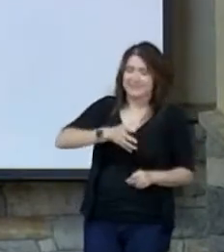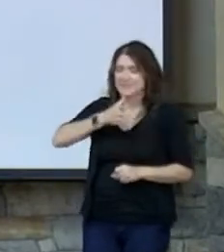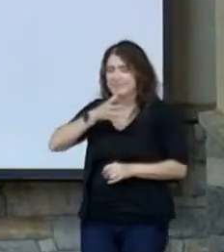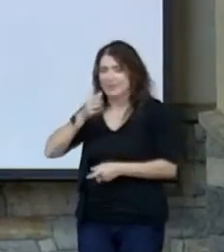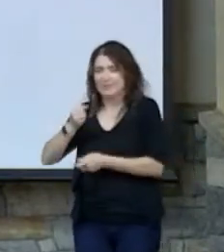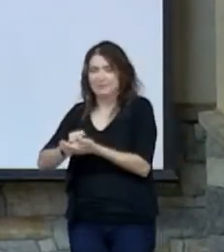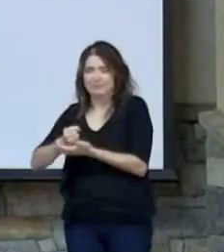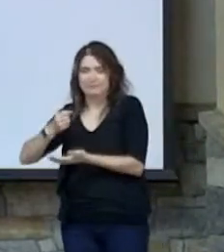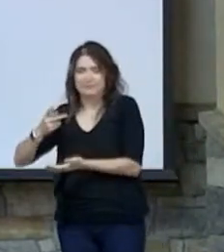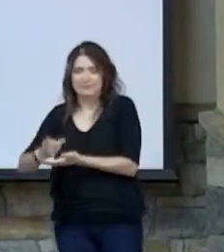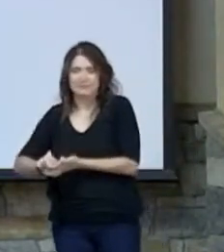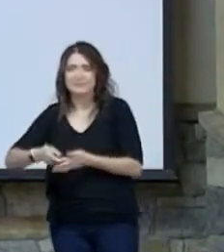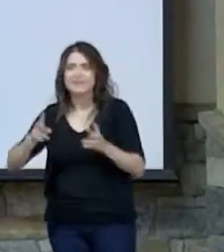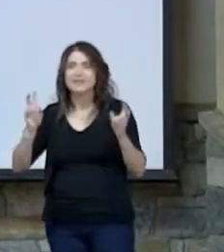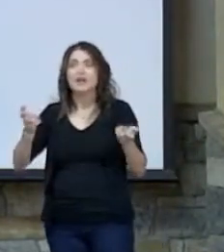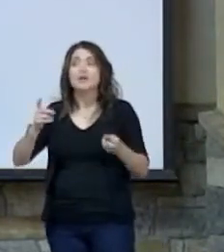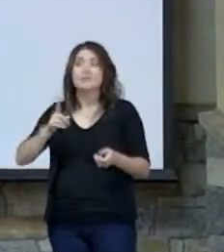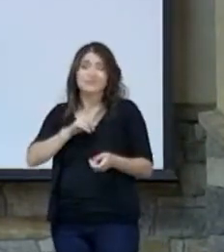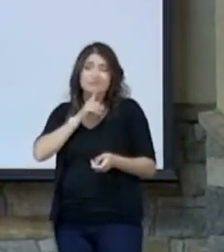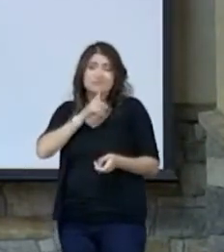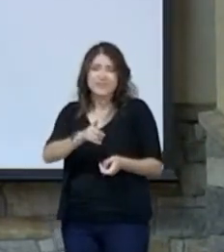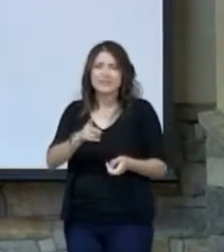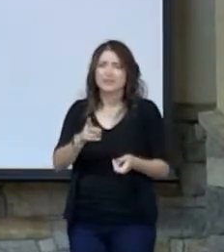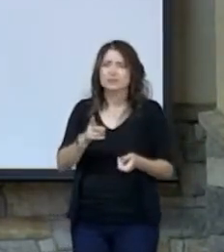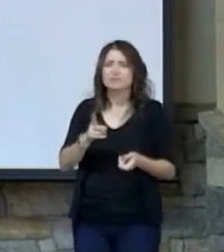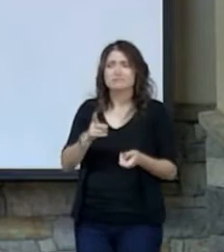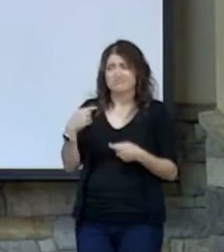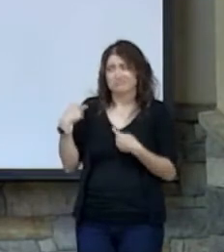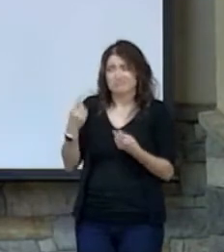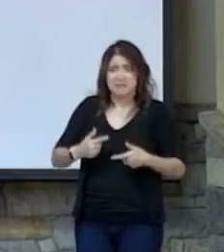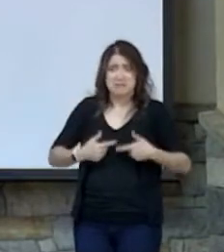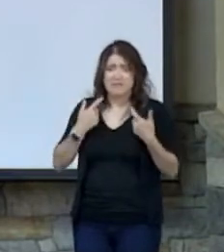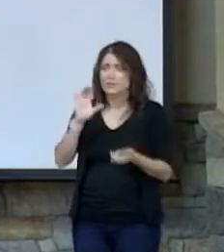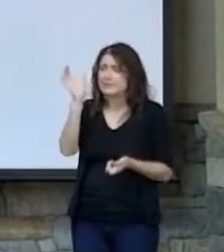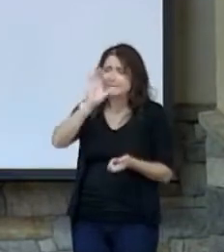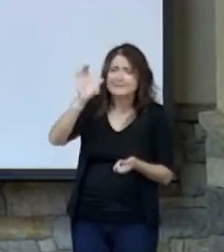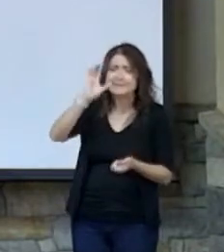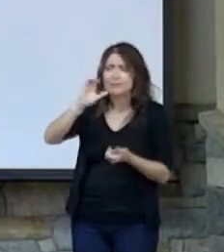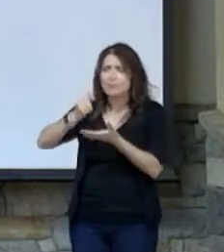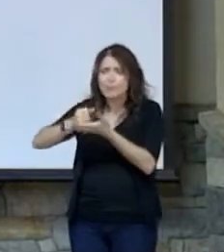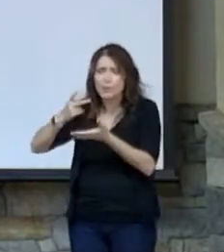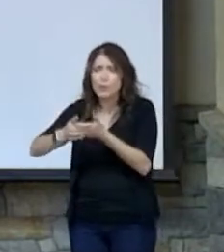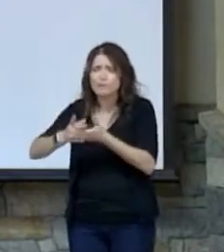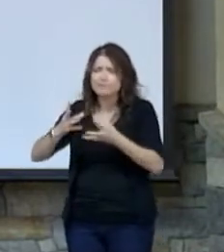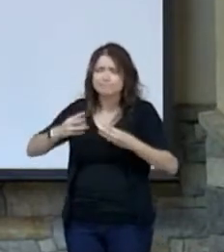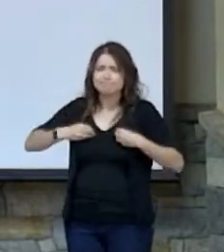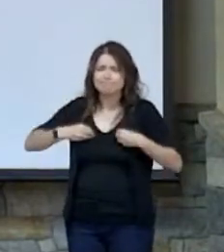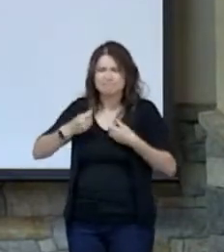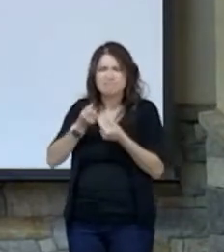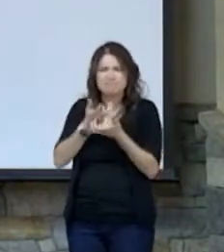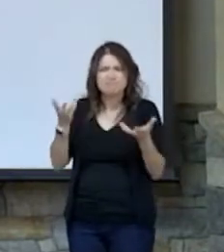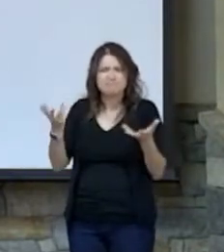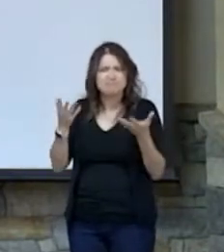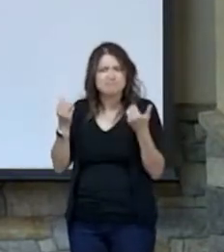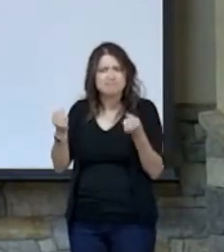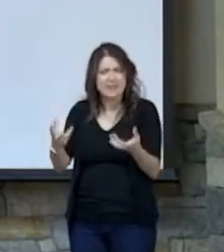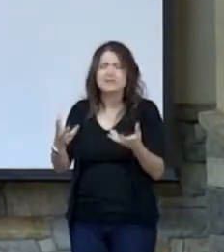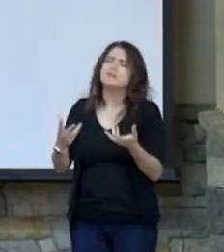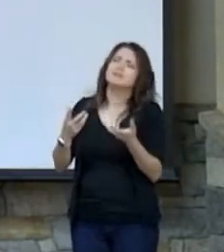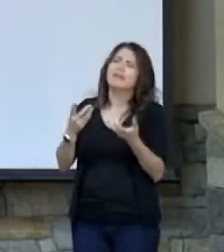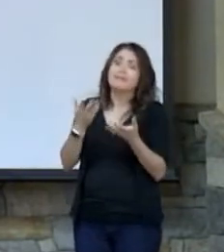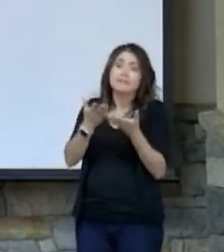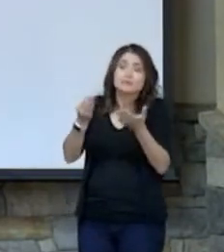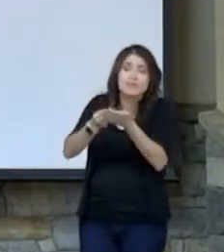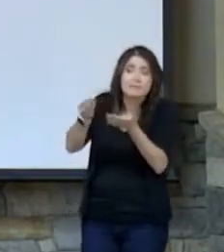truth is, throughout our lives, we seek approval from a lot of different things, don't we? A lot of the things we buy have to be approved